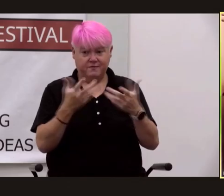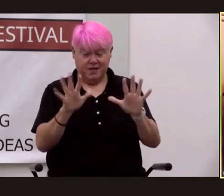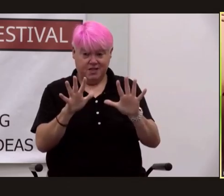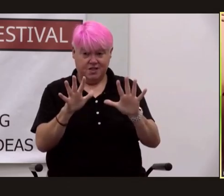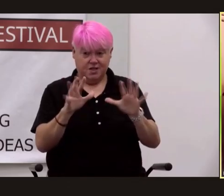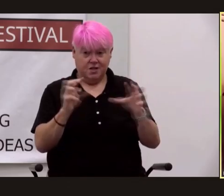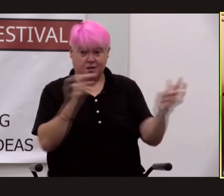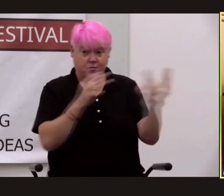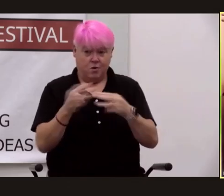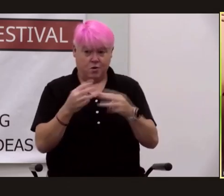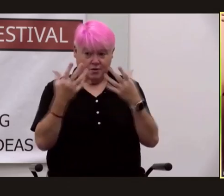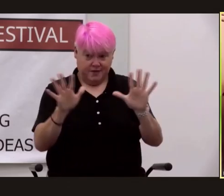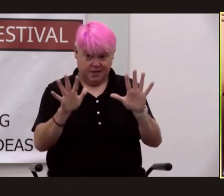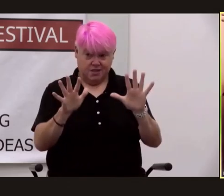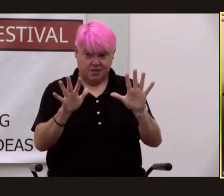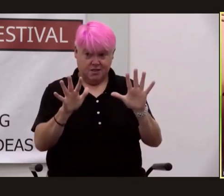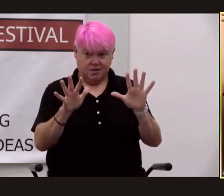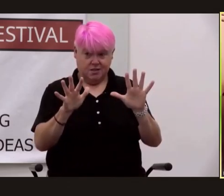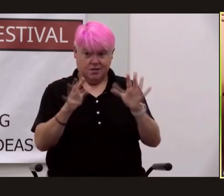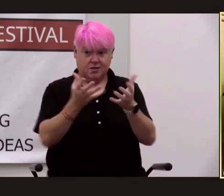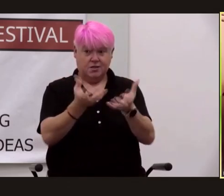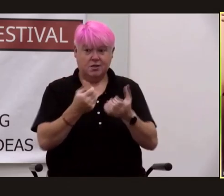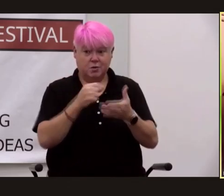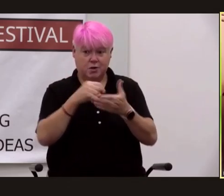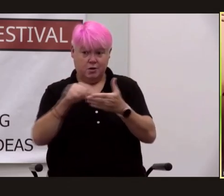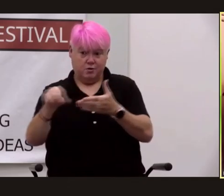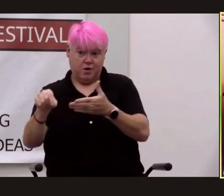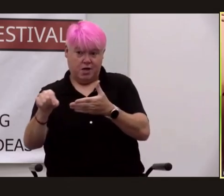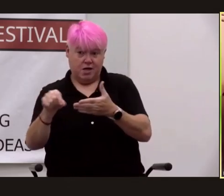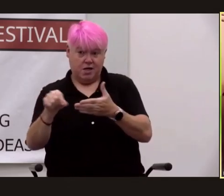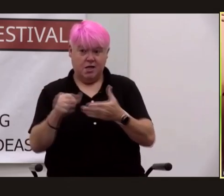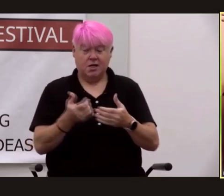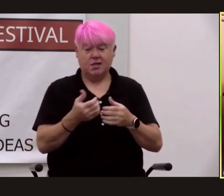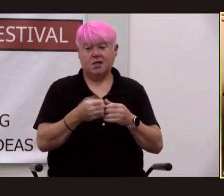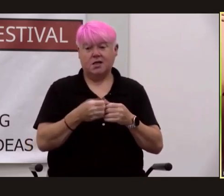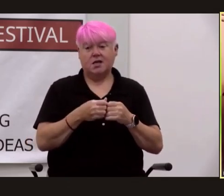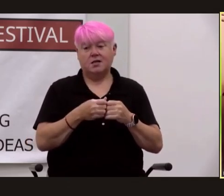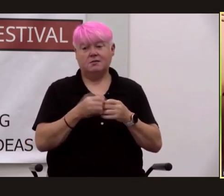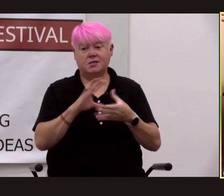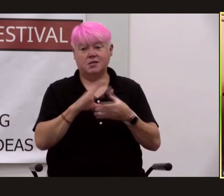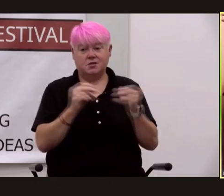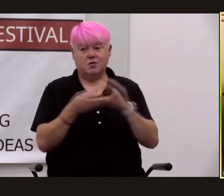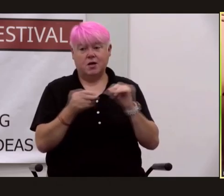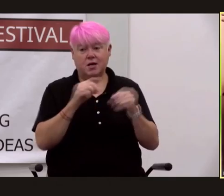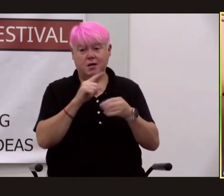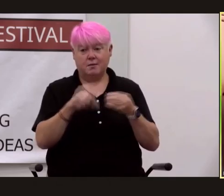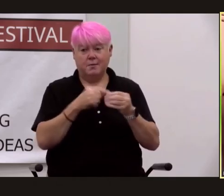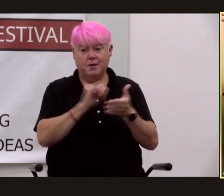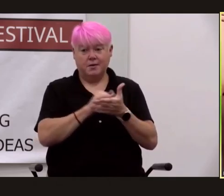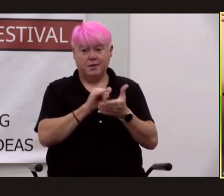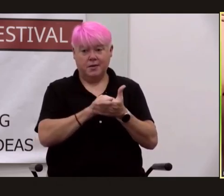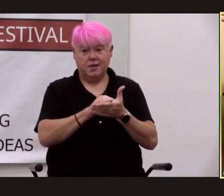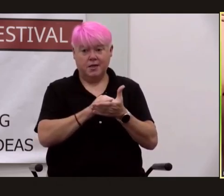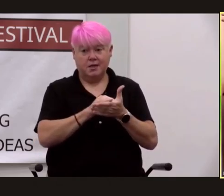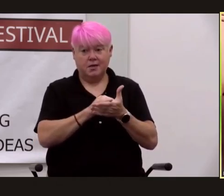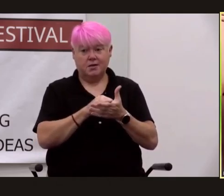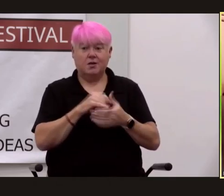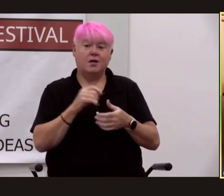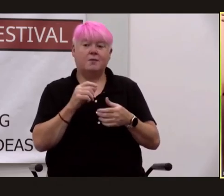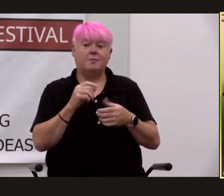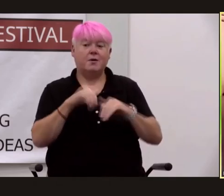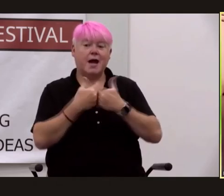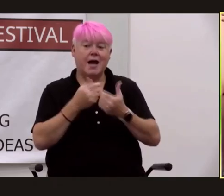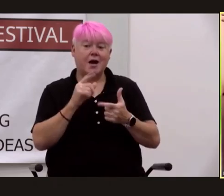so i wanted to write a redemption story for oppenheimer and i'm not going to tell you about how or if he actually finds any